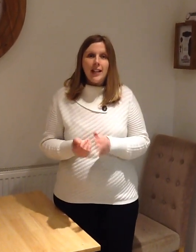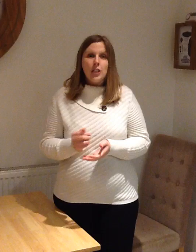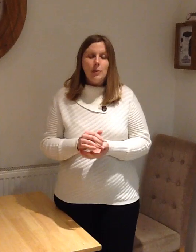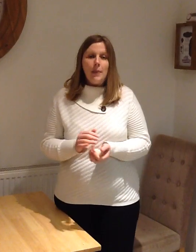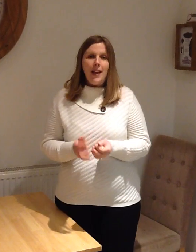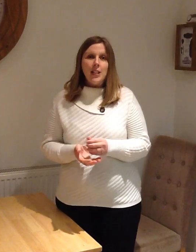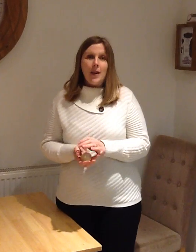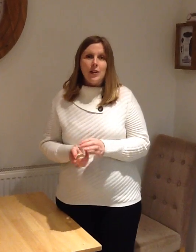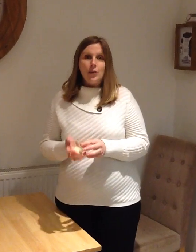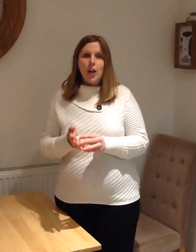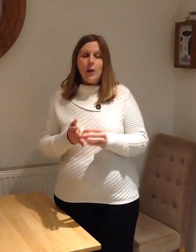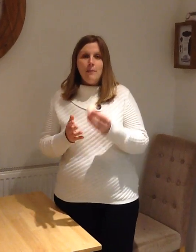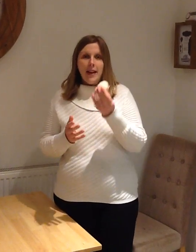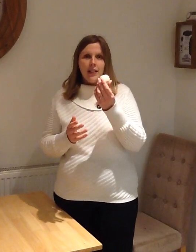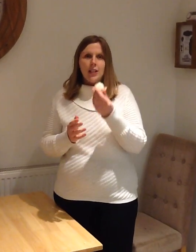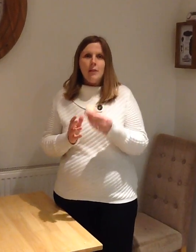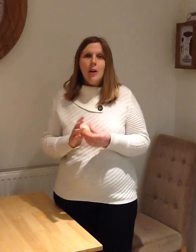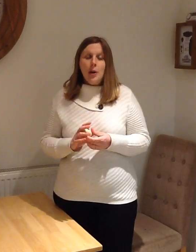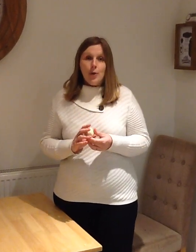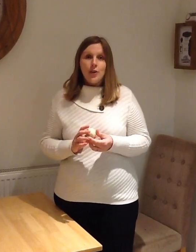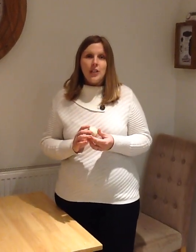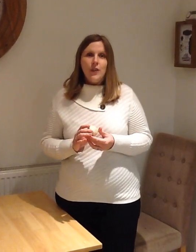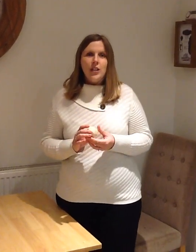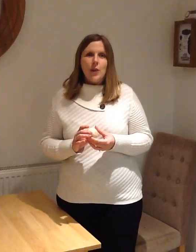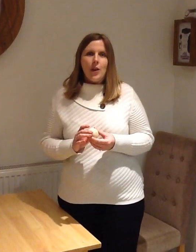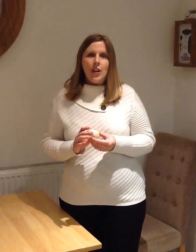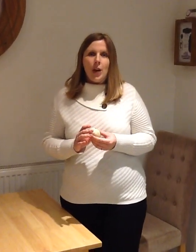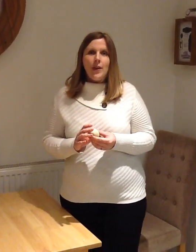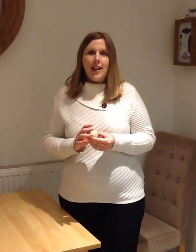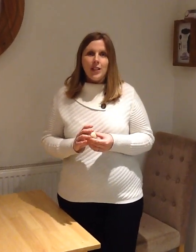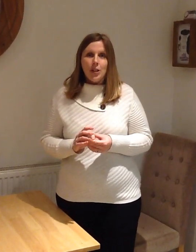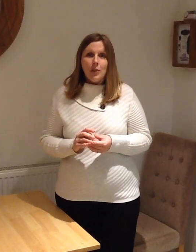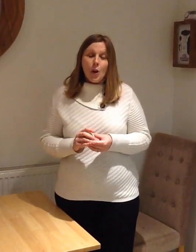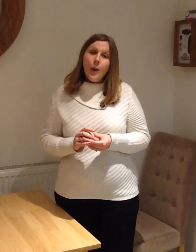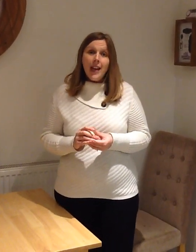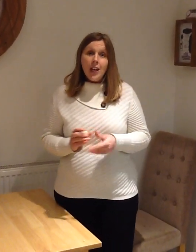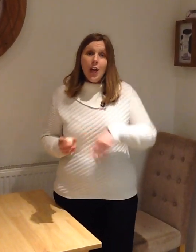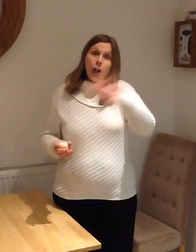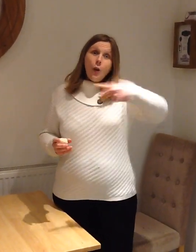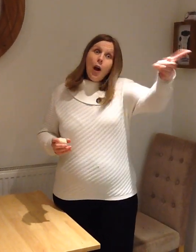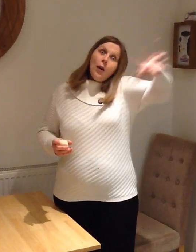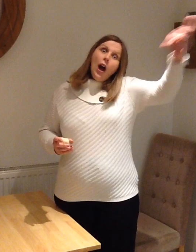get a tub of Play-Doh write or go and make some. Pause the video while you go and get some. Quick! Go, go, go!